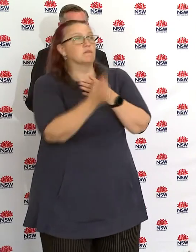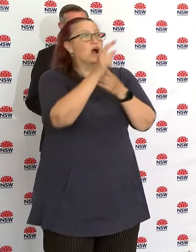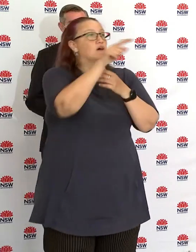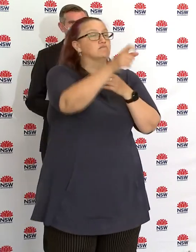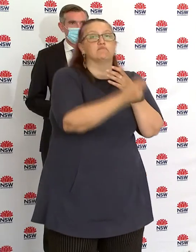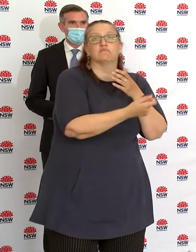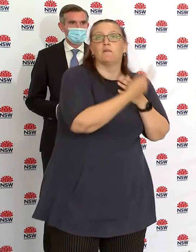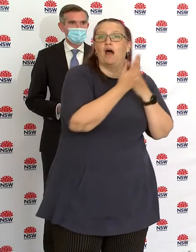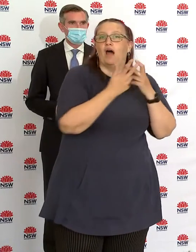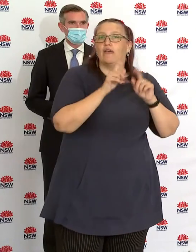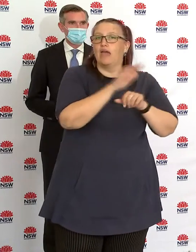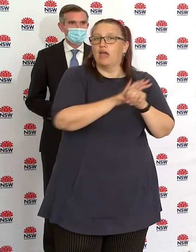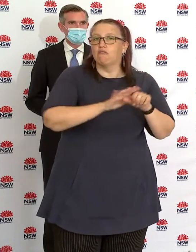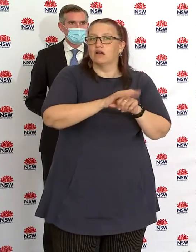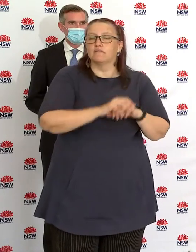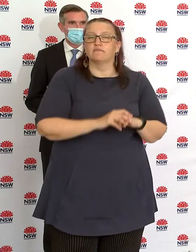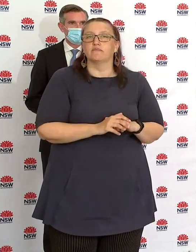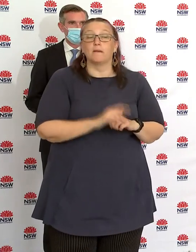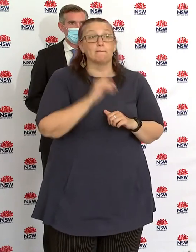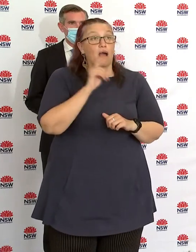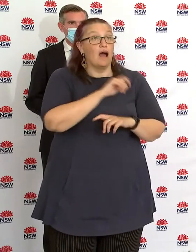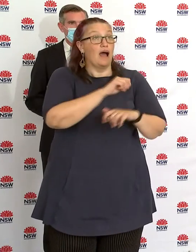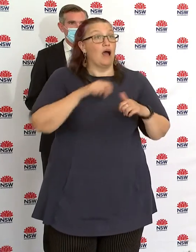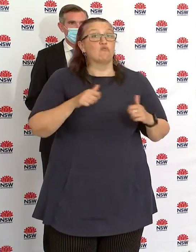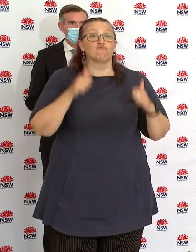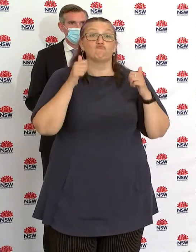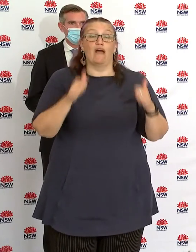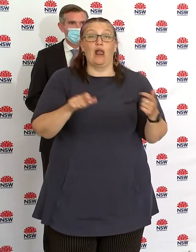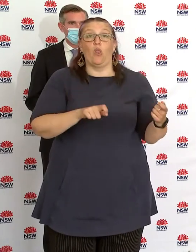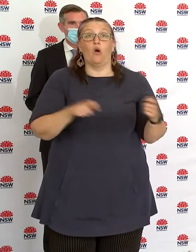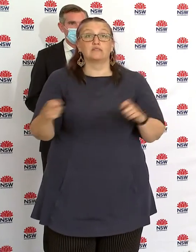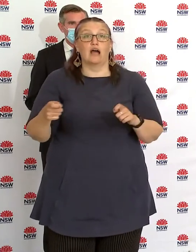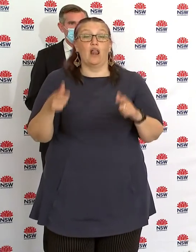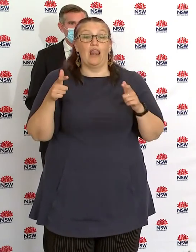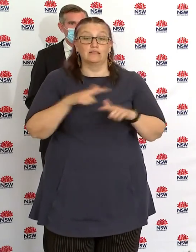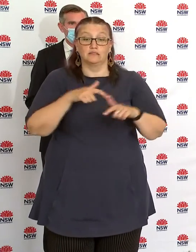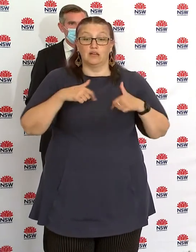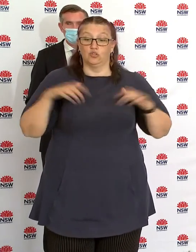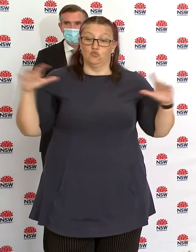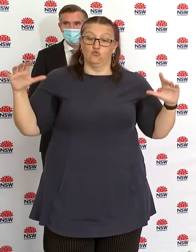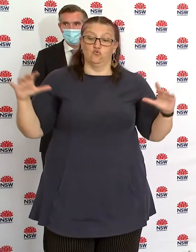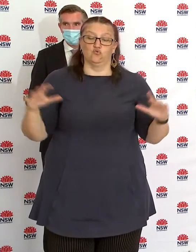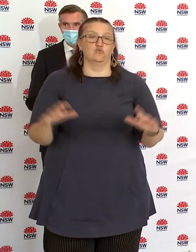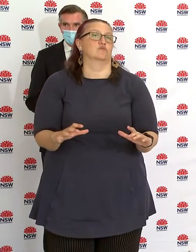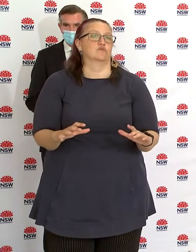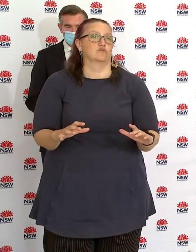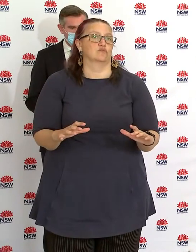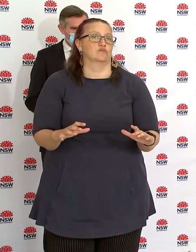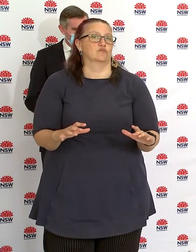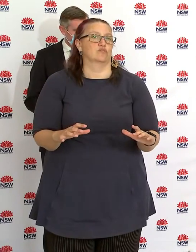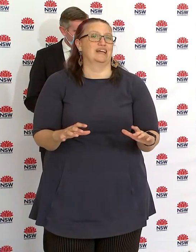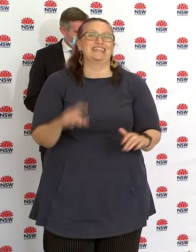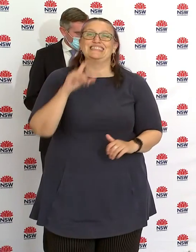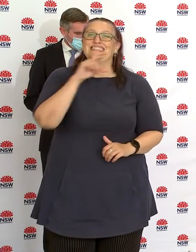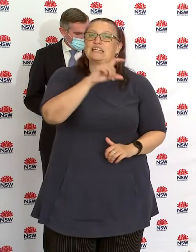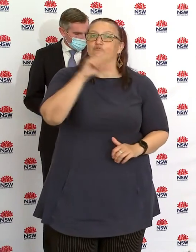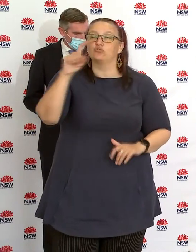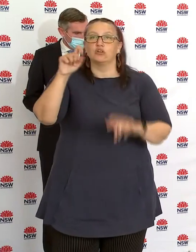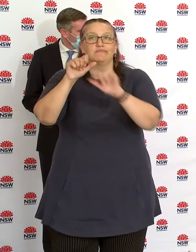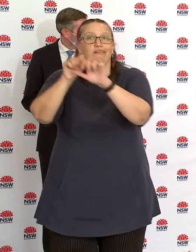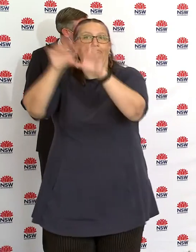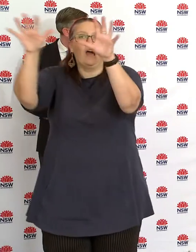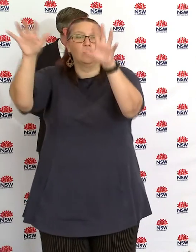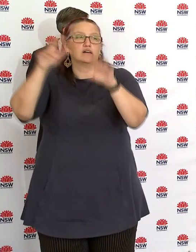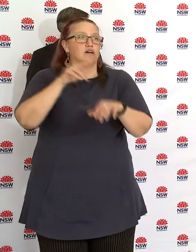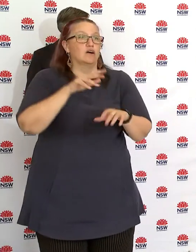to contain it within certain parts of Sydney, not allowed to get out into other parts such as the Central Coast or Wollongong or Shell Harbour at